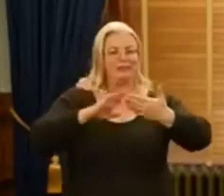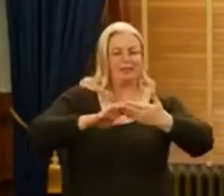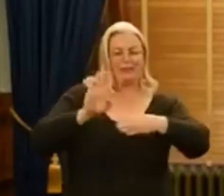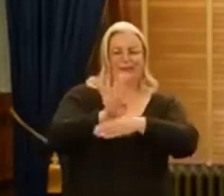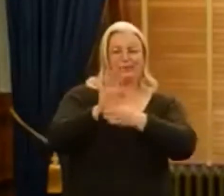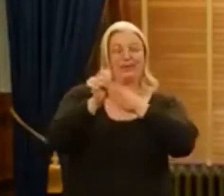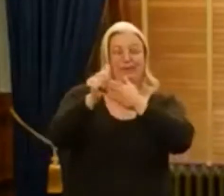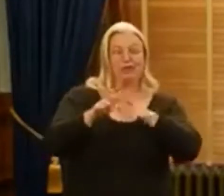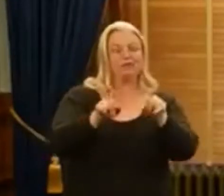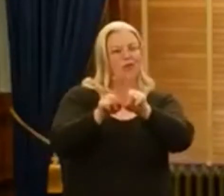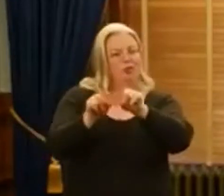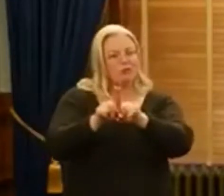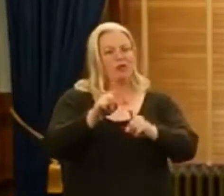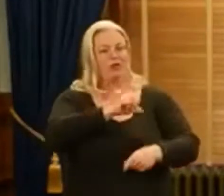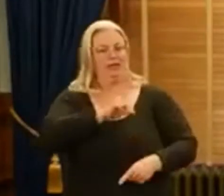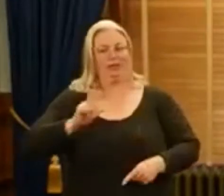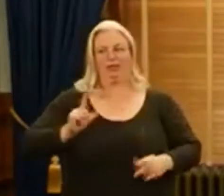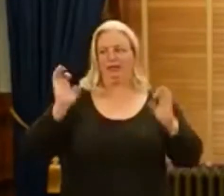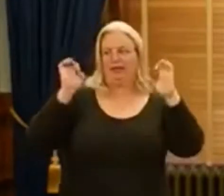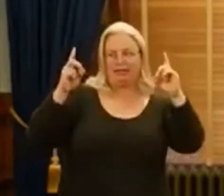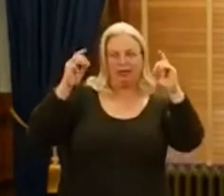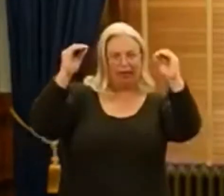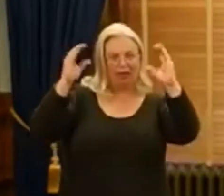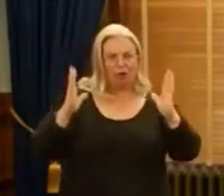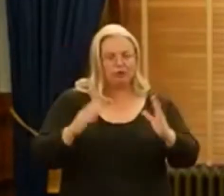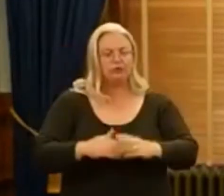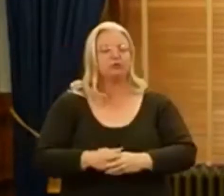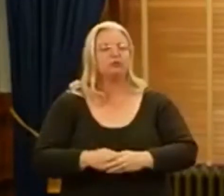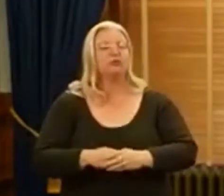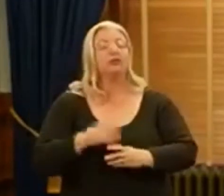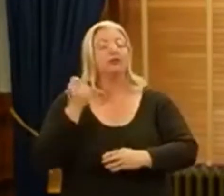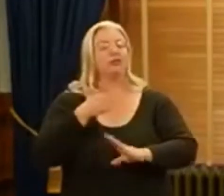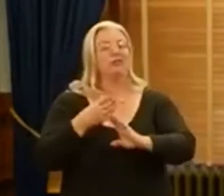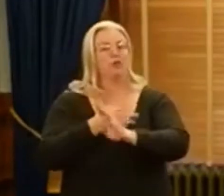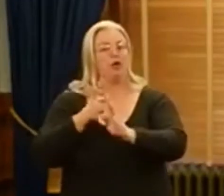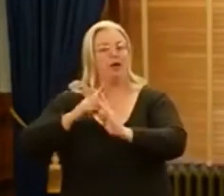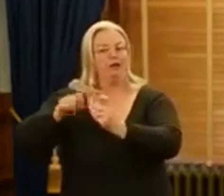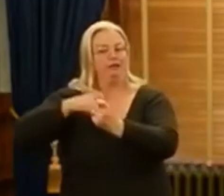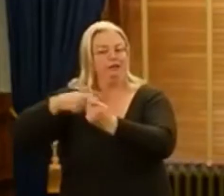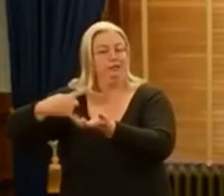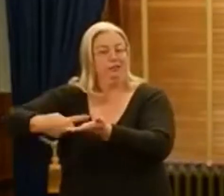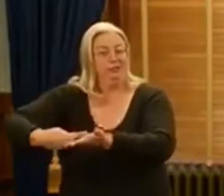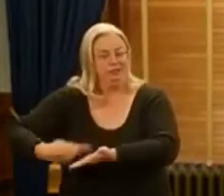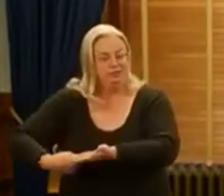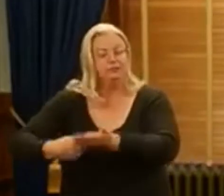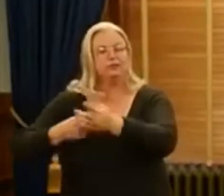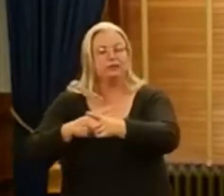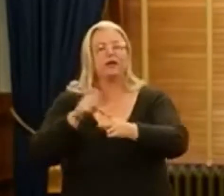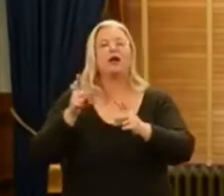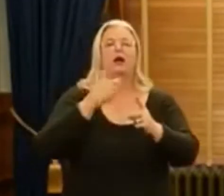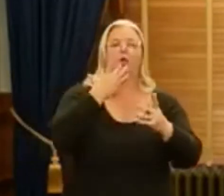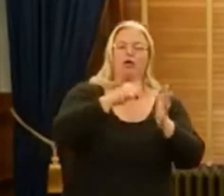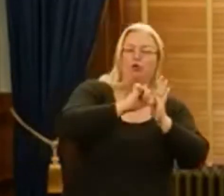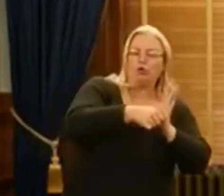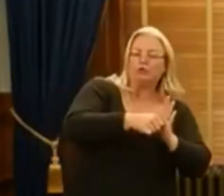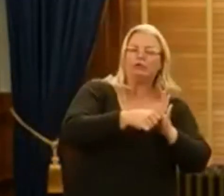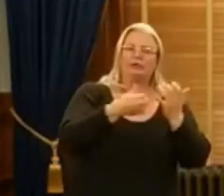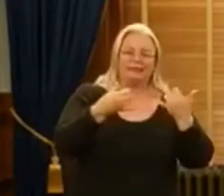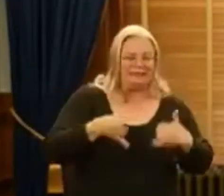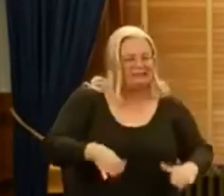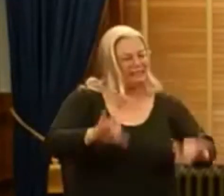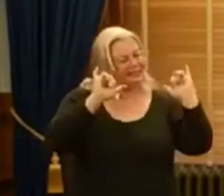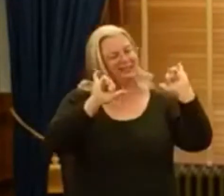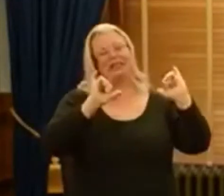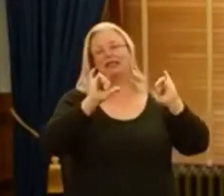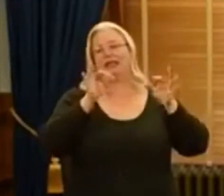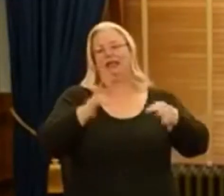leaders as well as legislators and educators. Before I get into the specifics, I want to stress that we are still in the